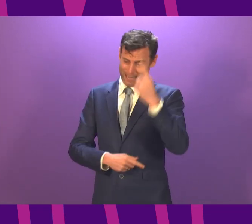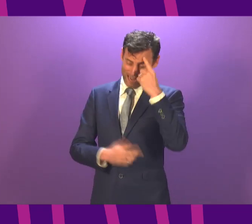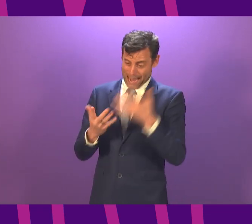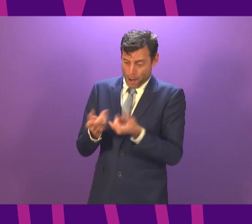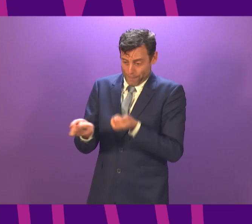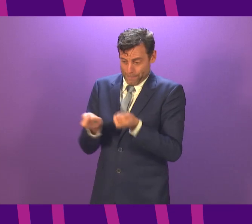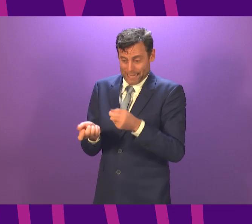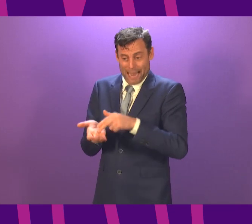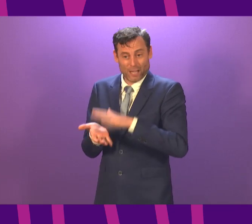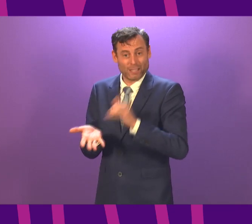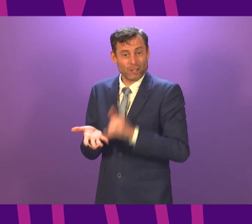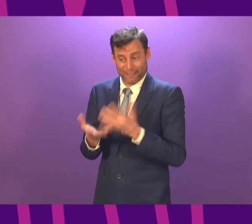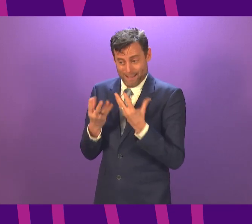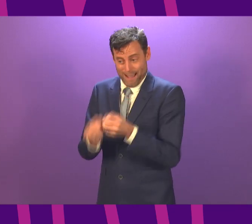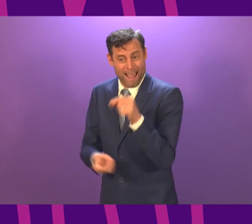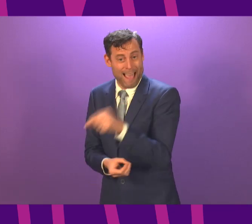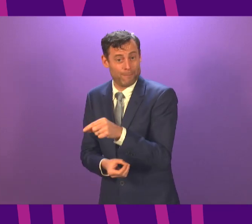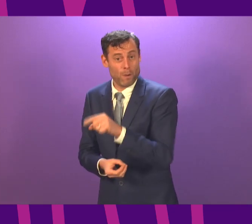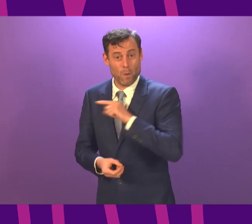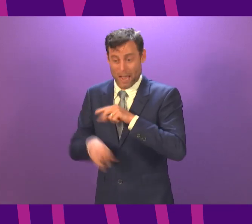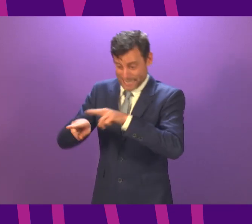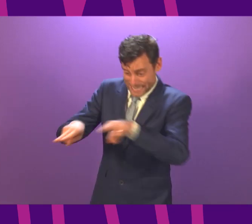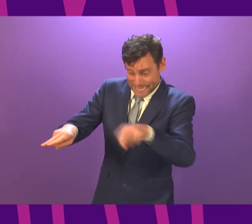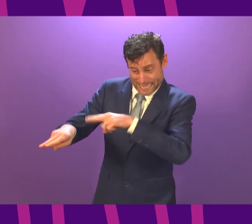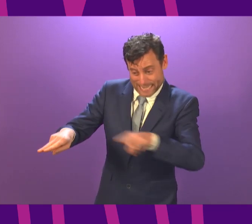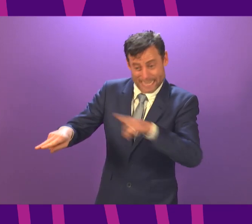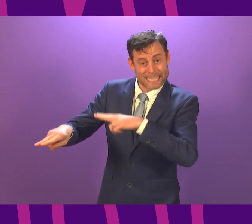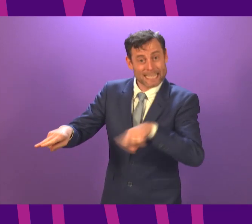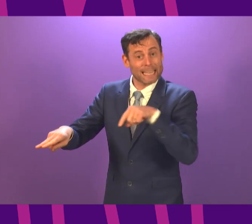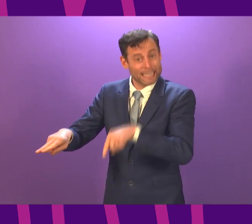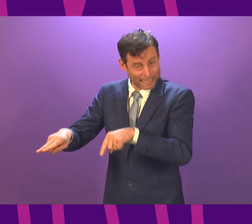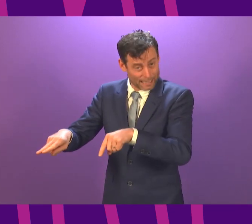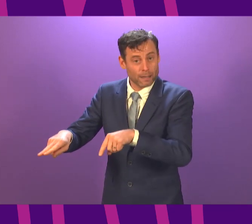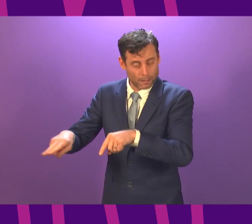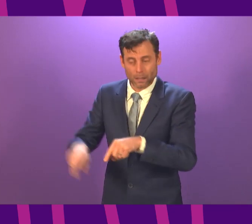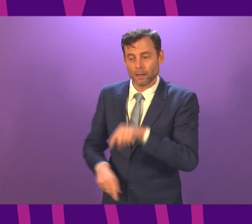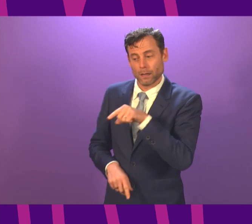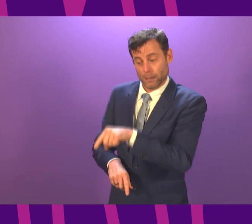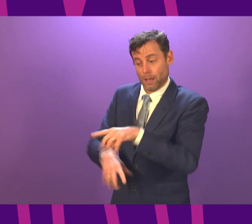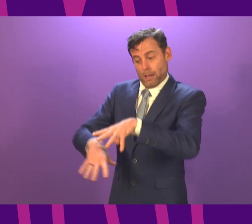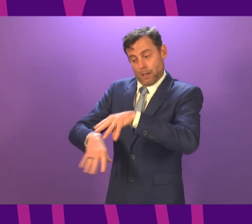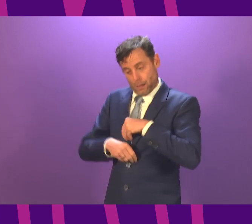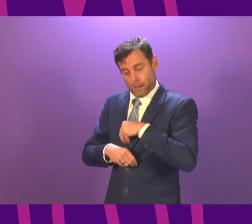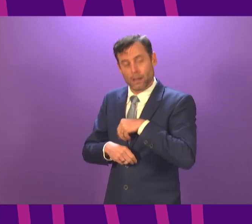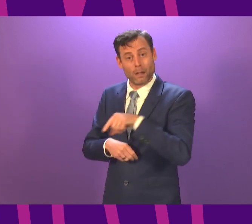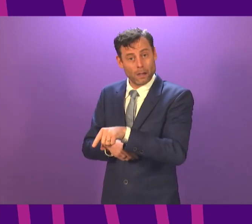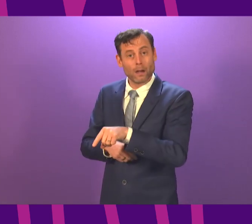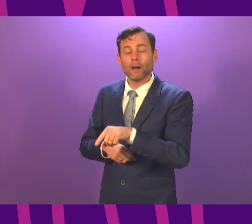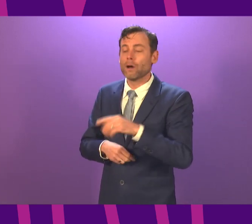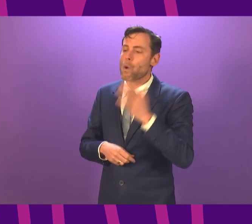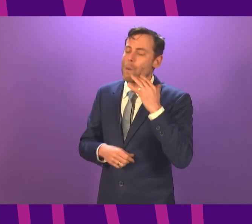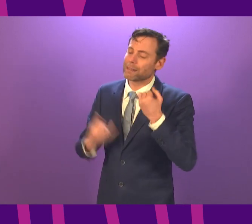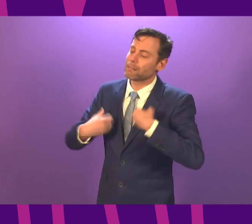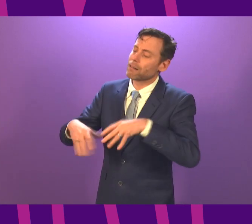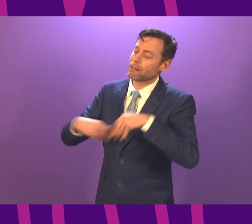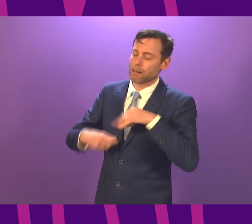key point, that people who are in hospital and intensive care now are likely to have been infected 10 days to two weeks ago.